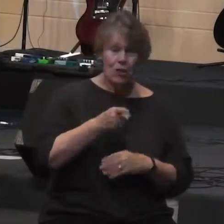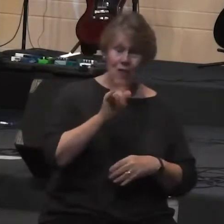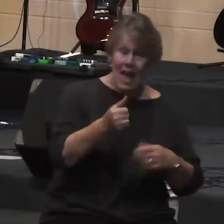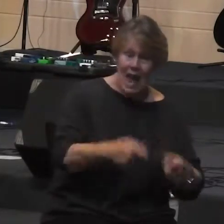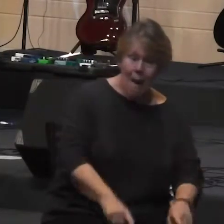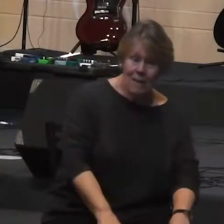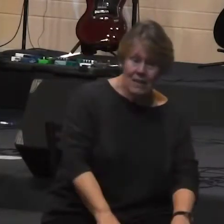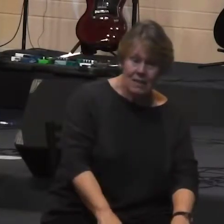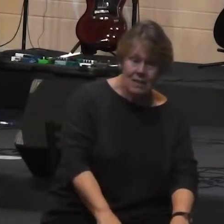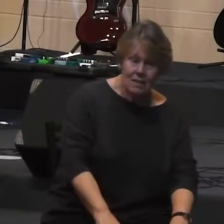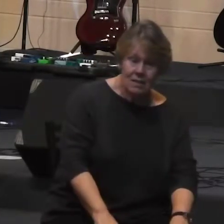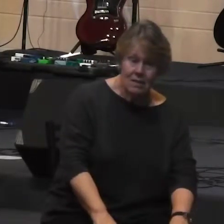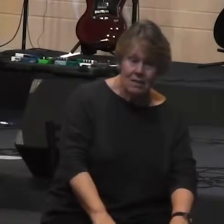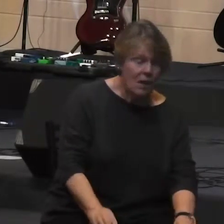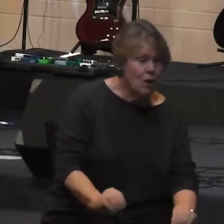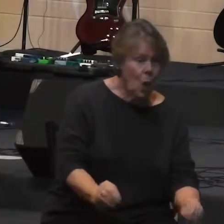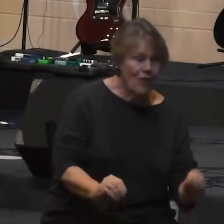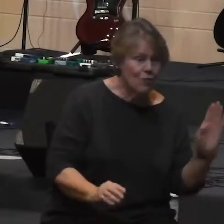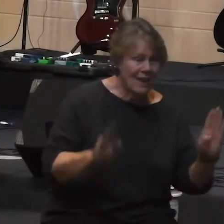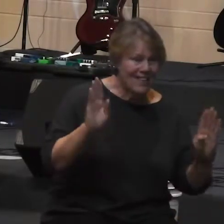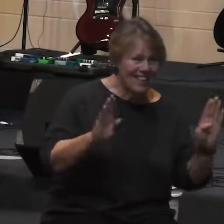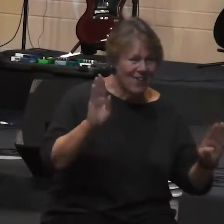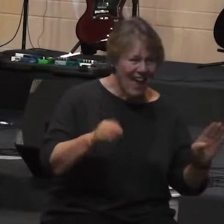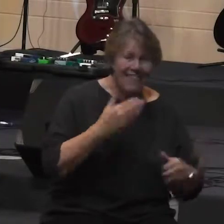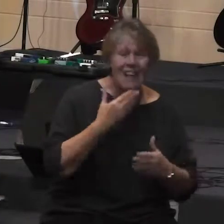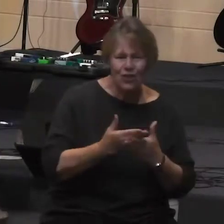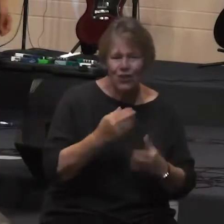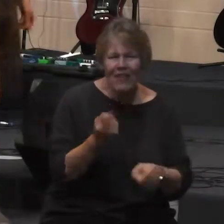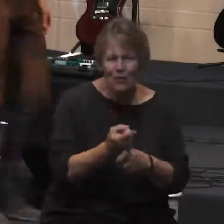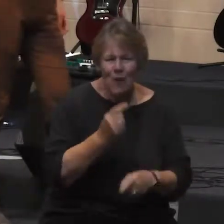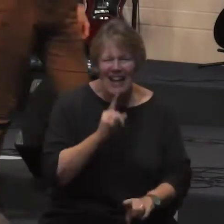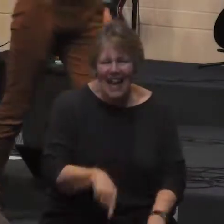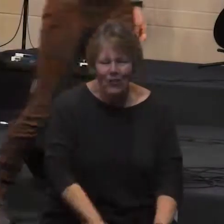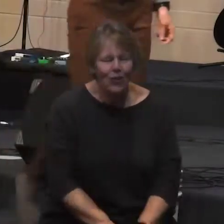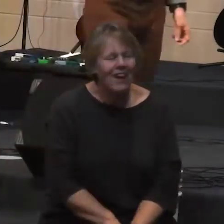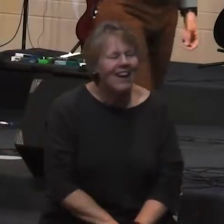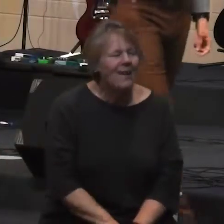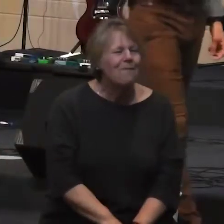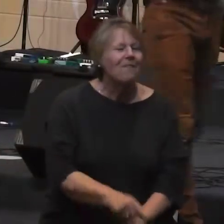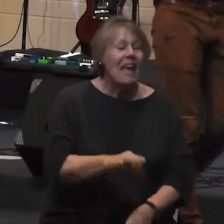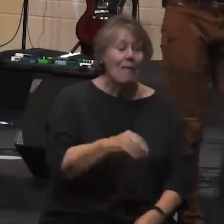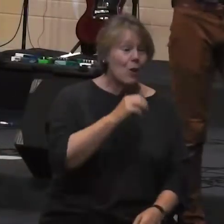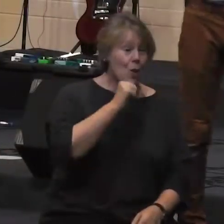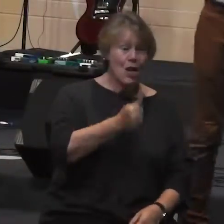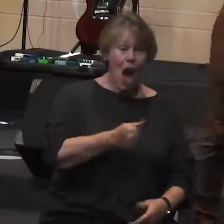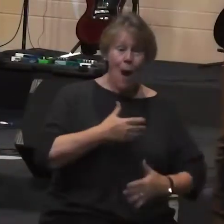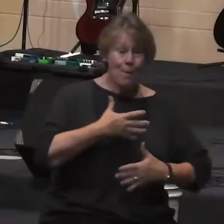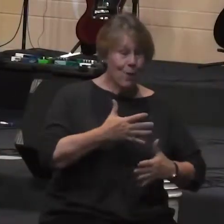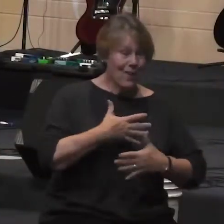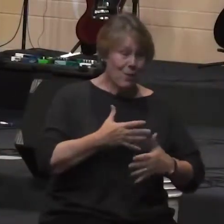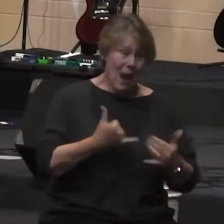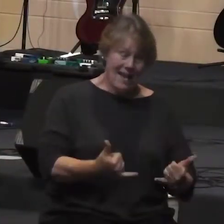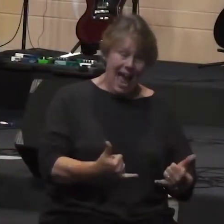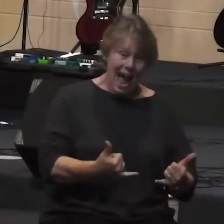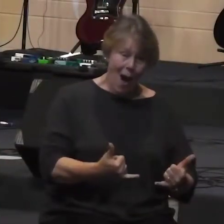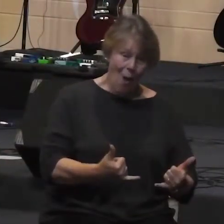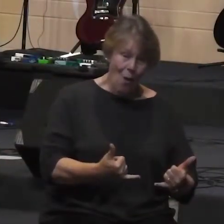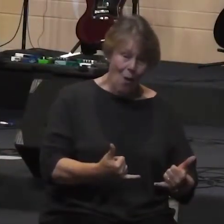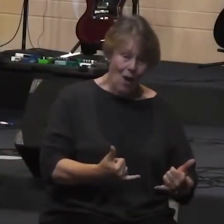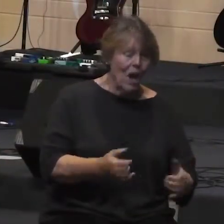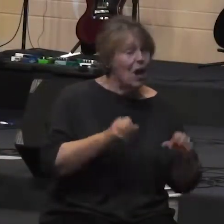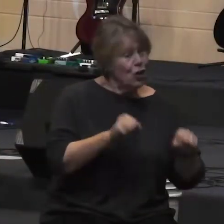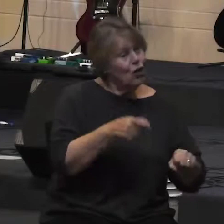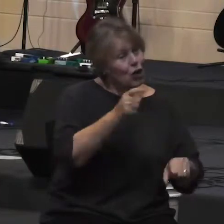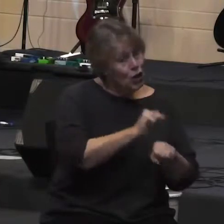nobody's raising their hand good that's the right answer if you weren't breathing right now would you be able to work the job you